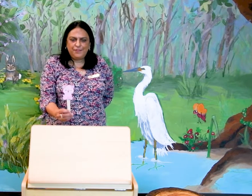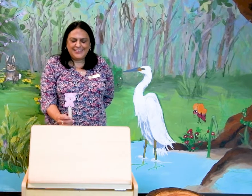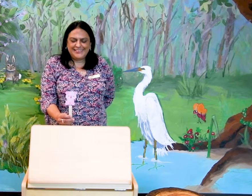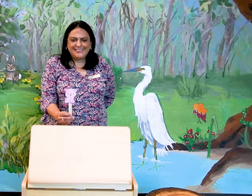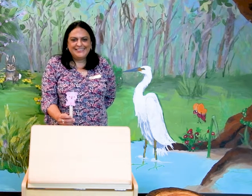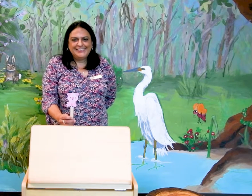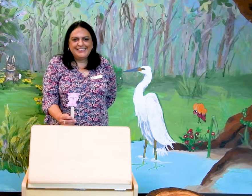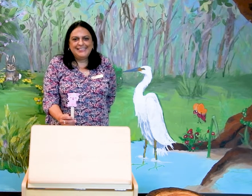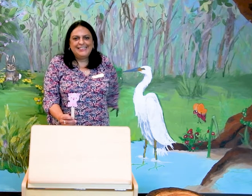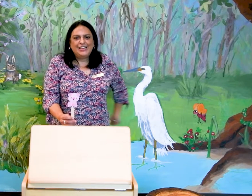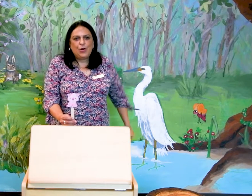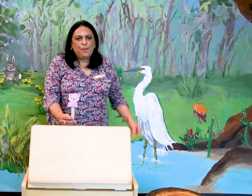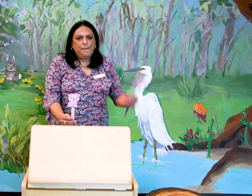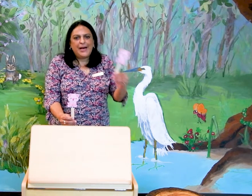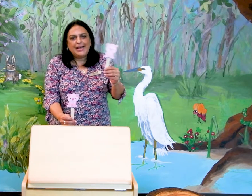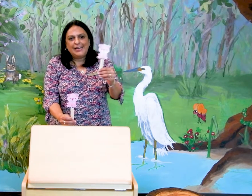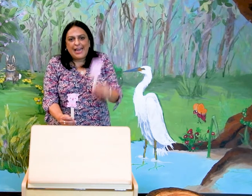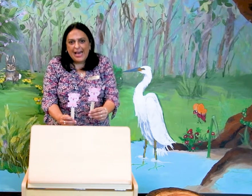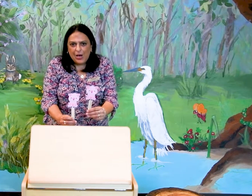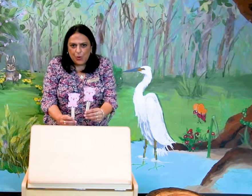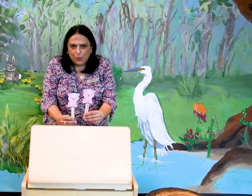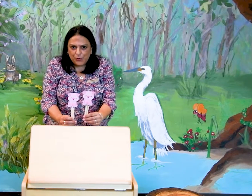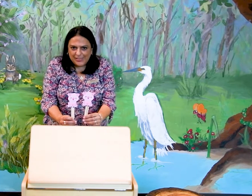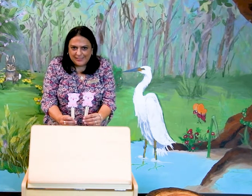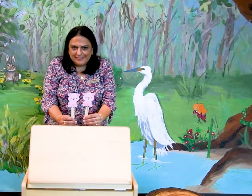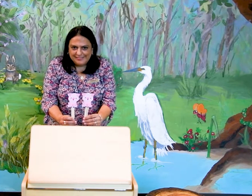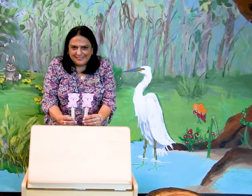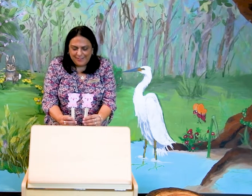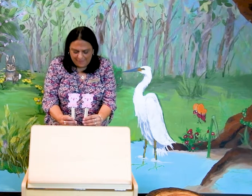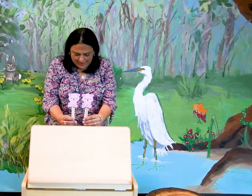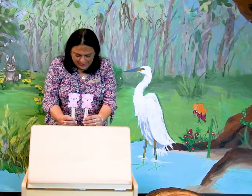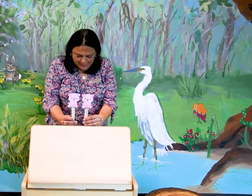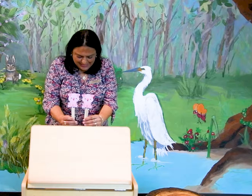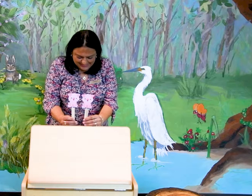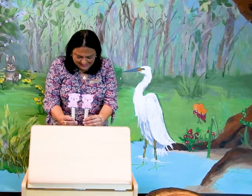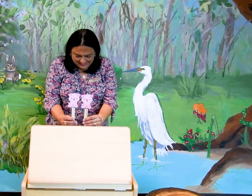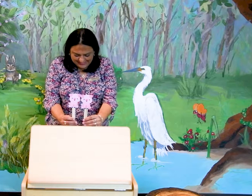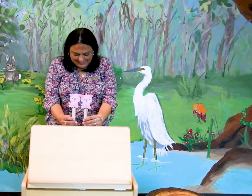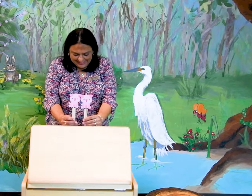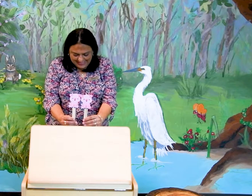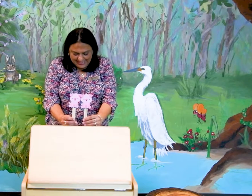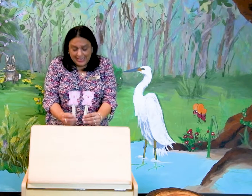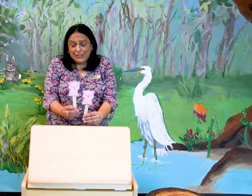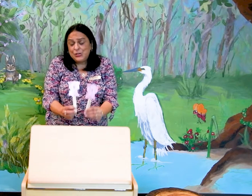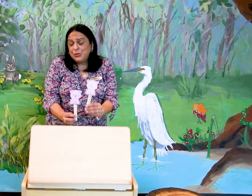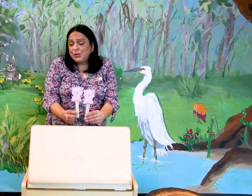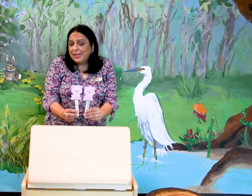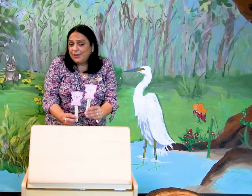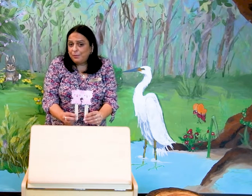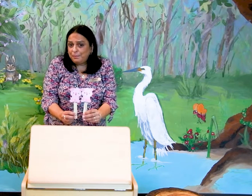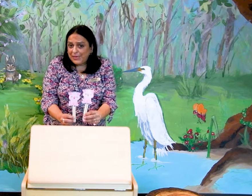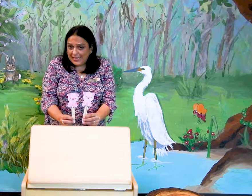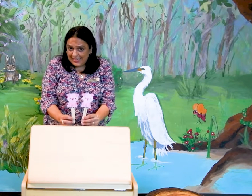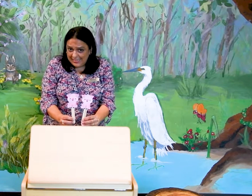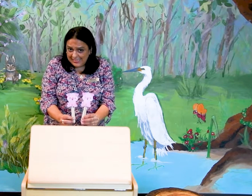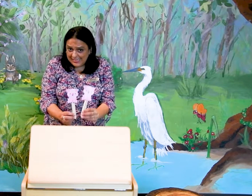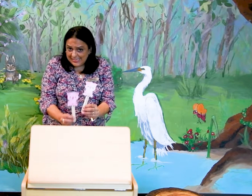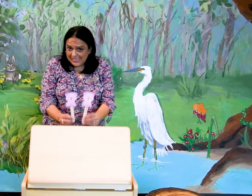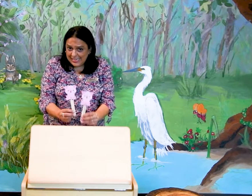Come back loud. Come well. Two little piggies sitting